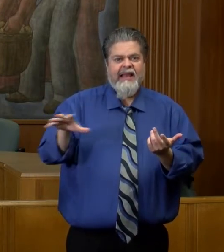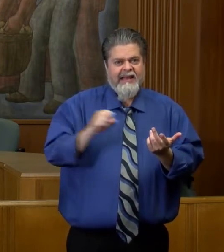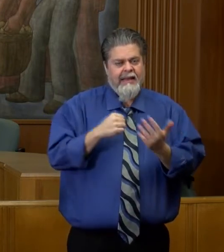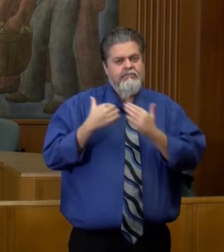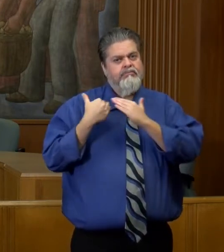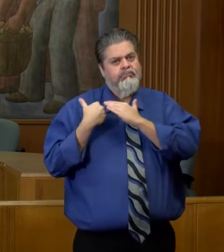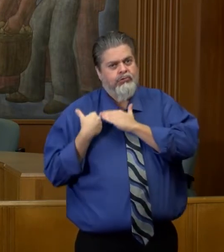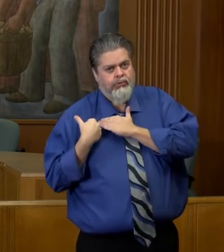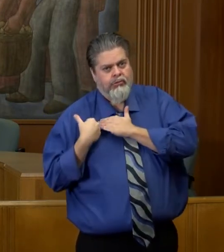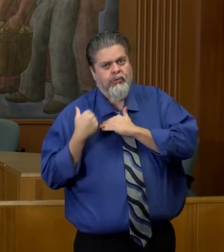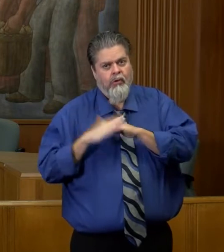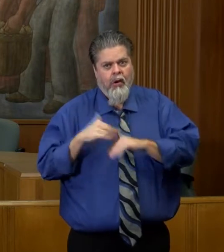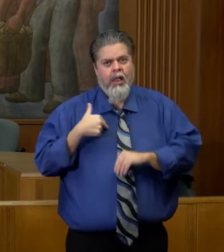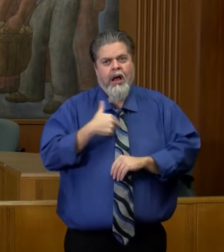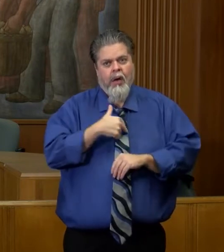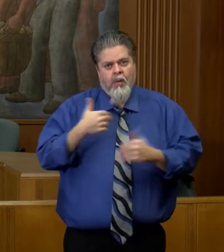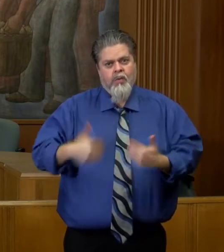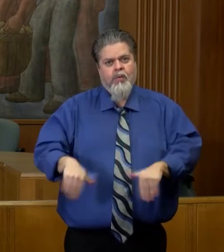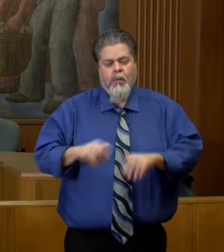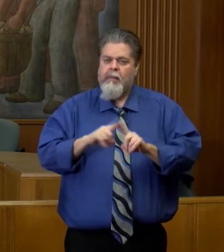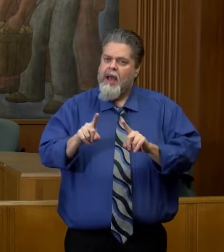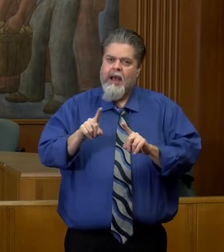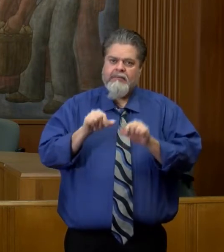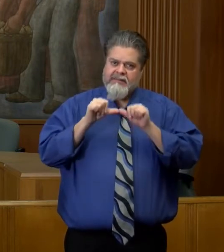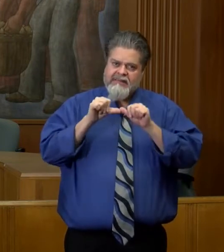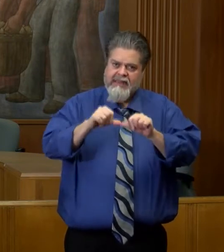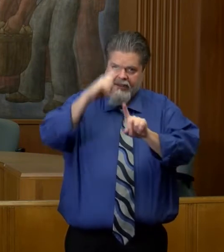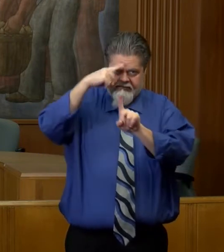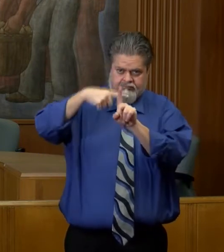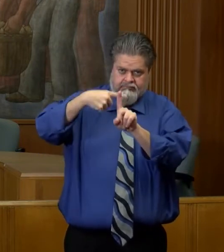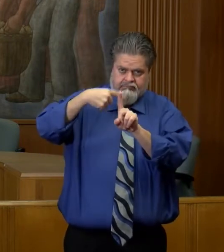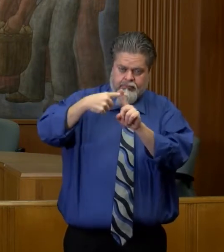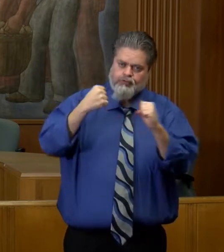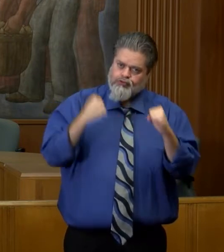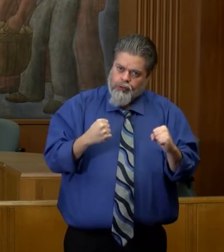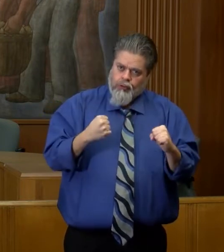over time, but we stay strong, we stay positive.